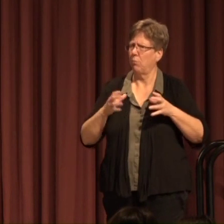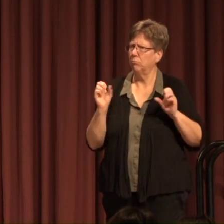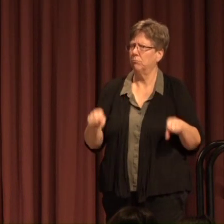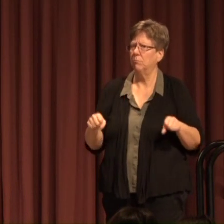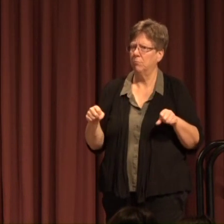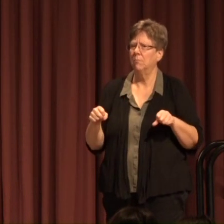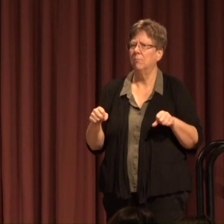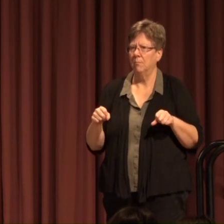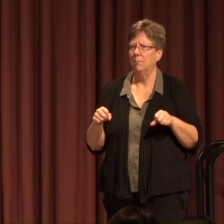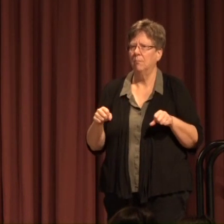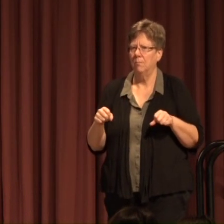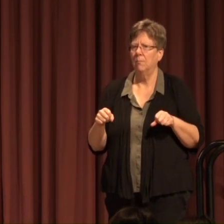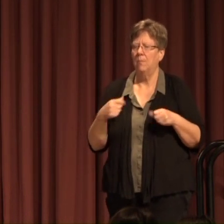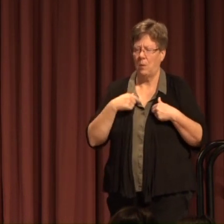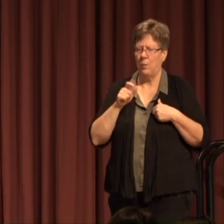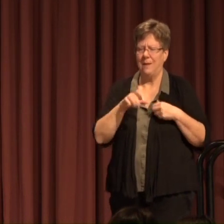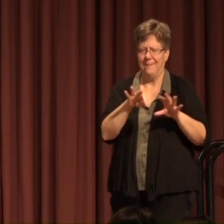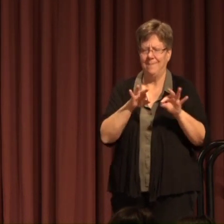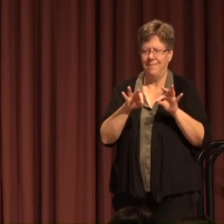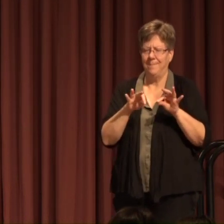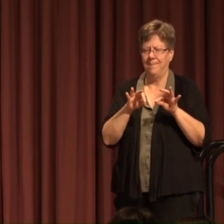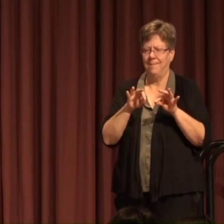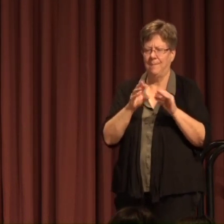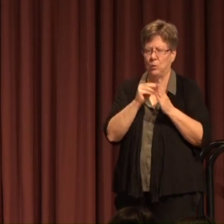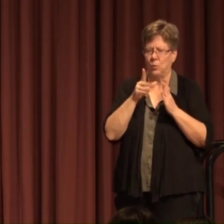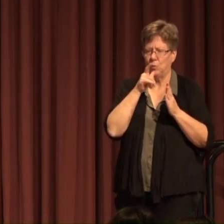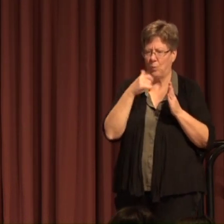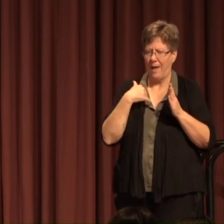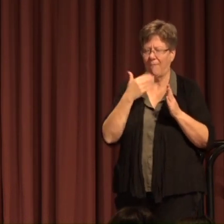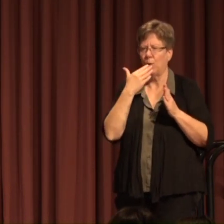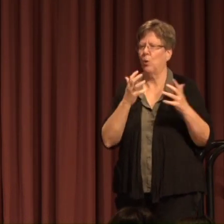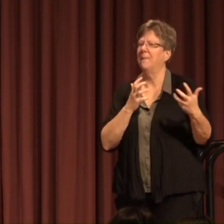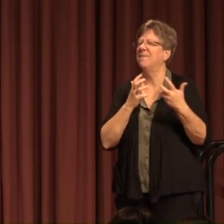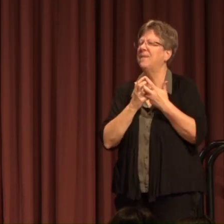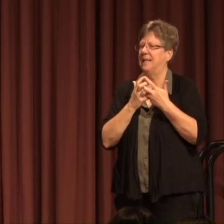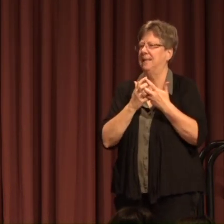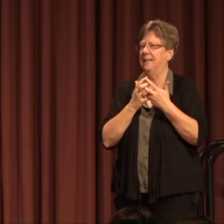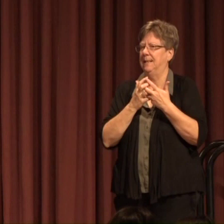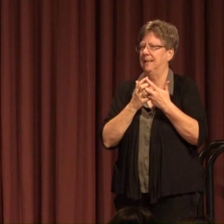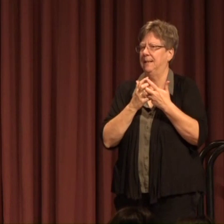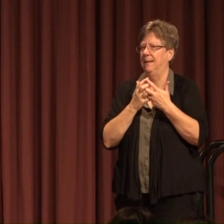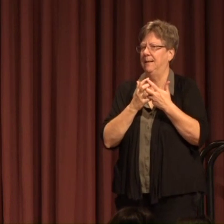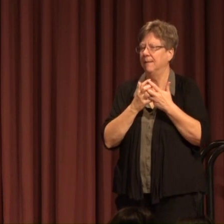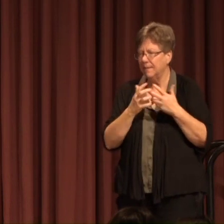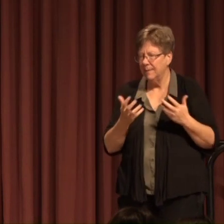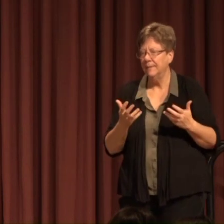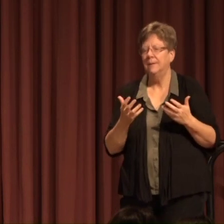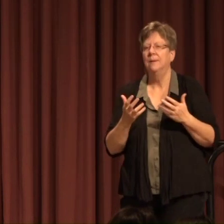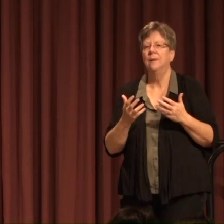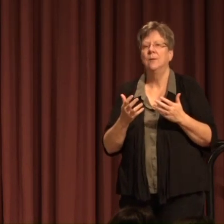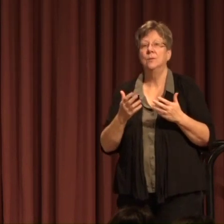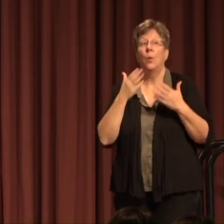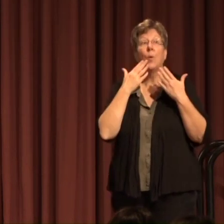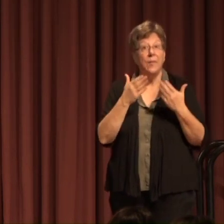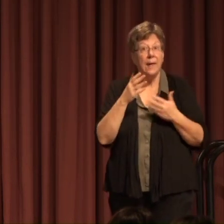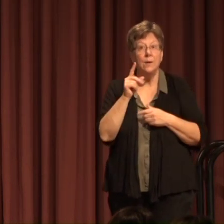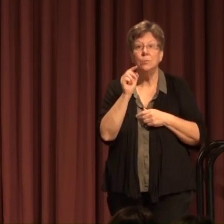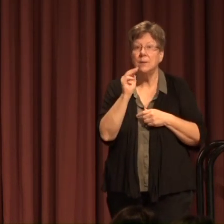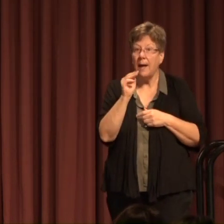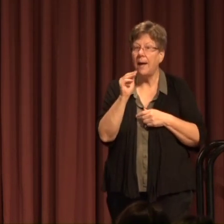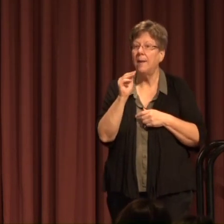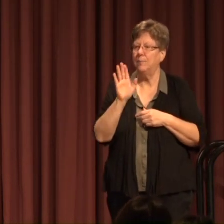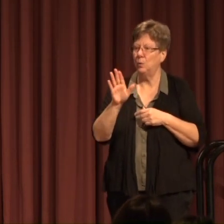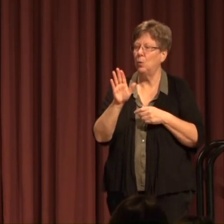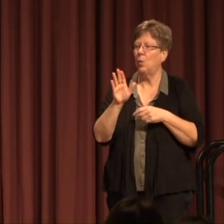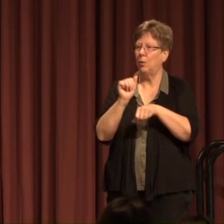And it needs to be with those students Who feel and have a good fit with us So, thank you Tom and